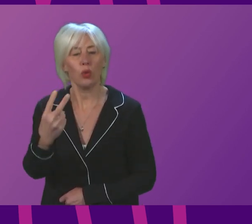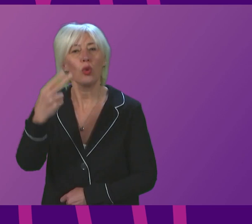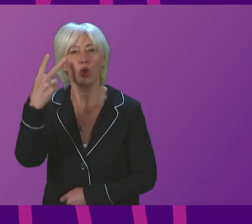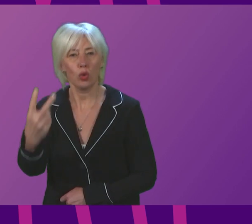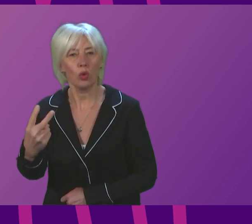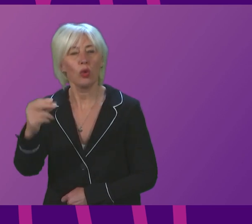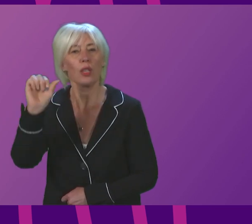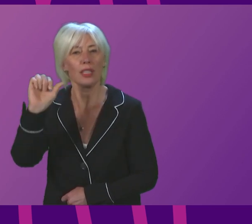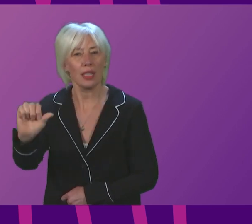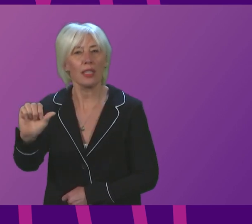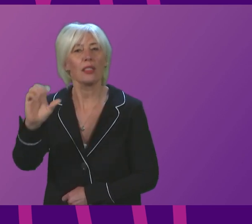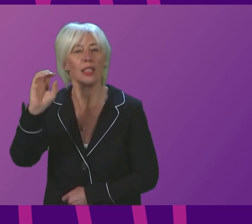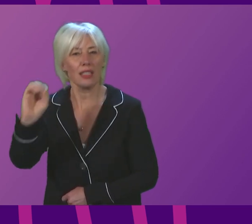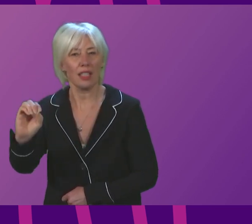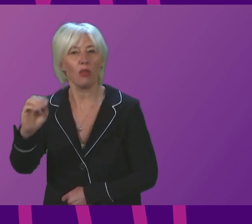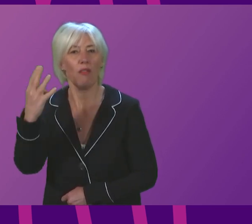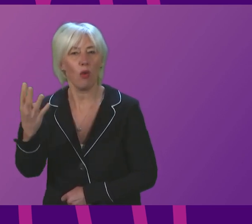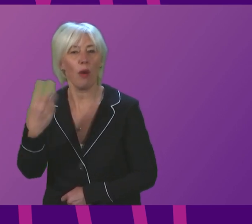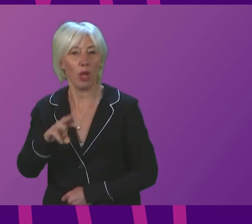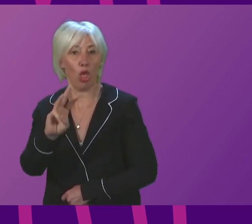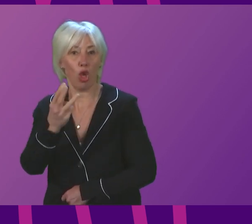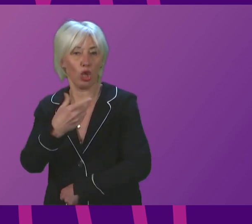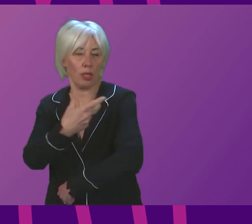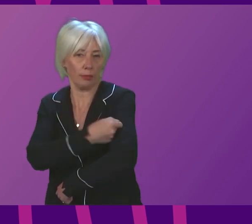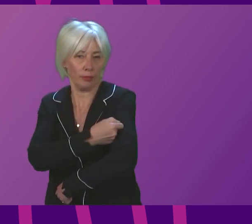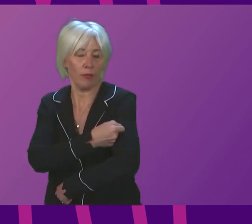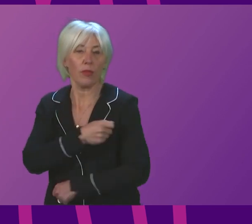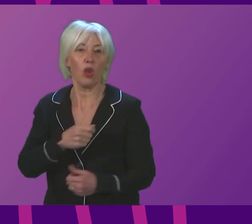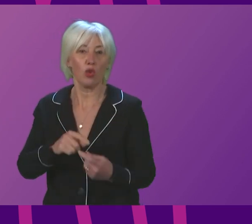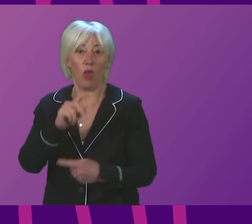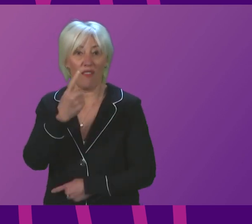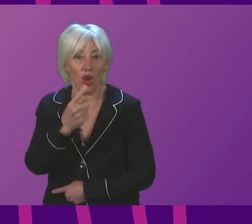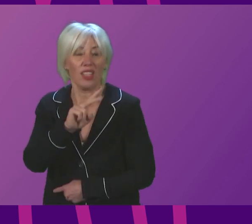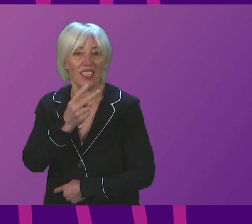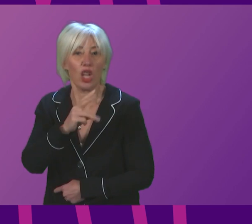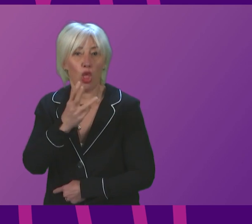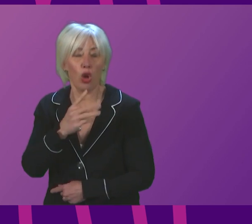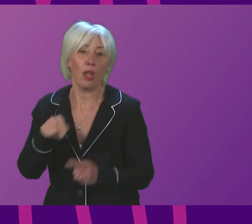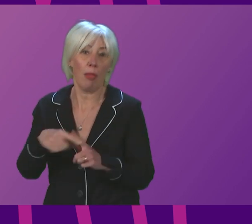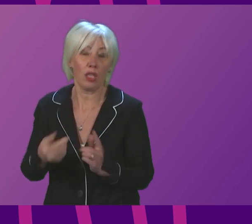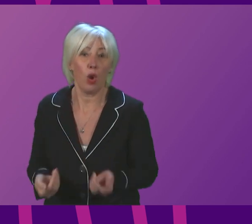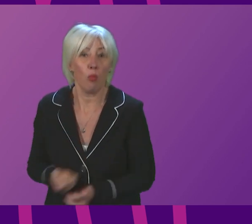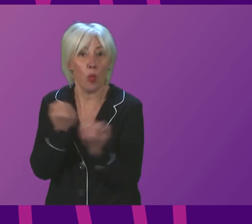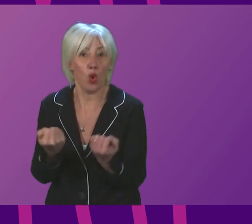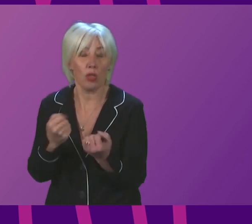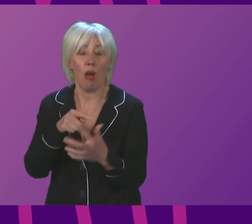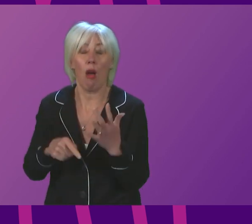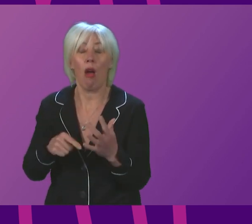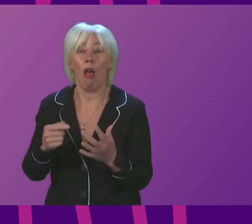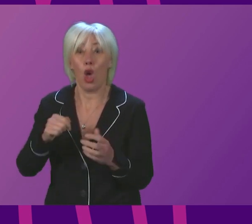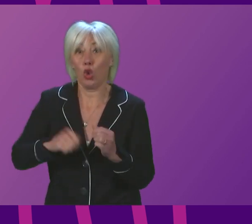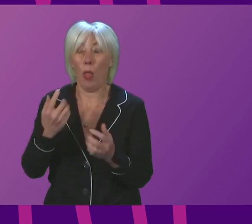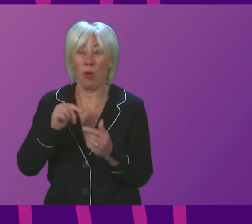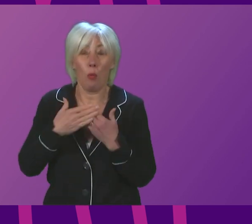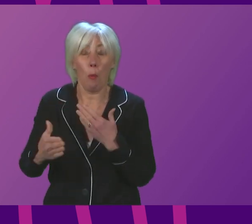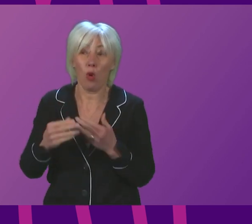booster or a third dose of vaccine. On first, second, third and booster doses, Scotland is still the most vaccinated part of the UK.